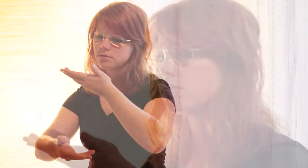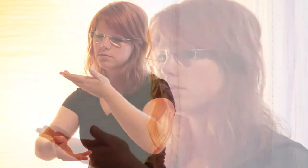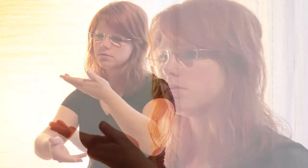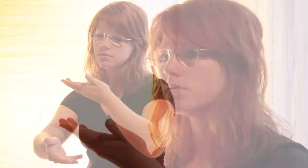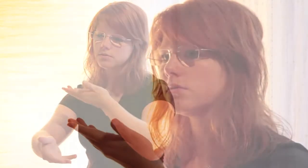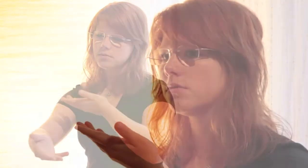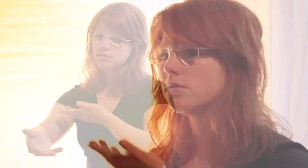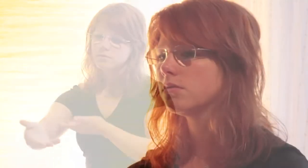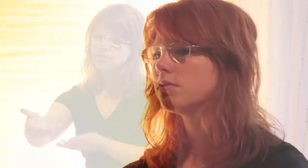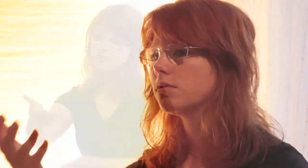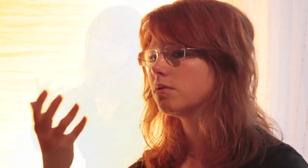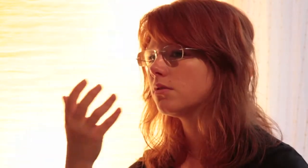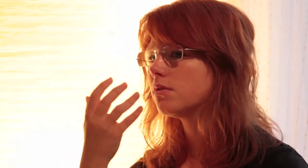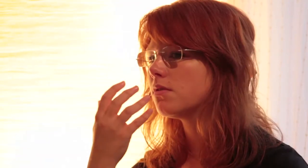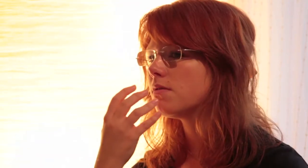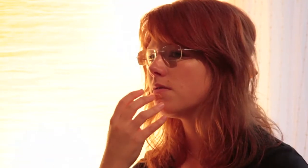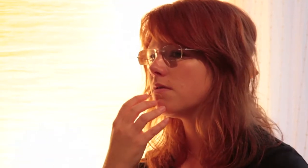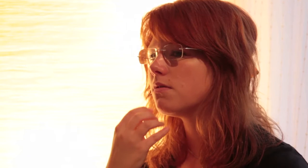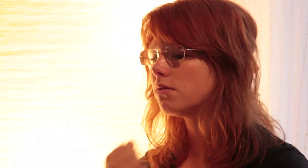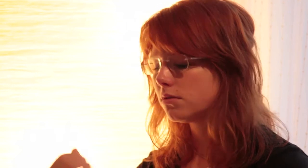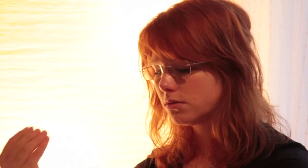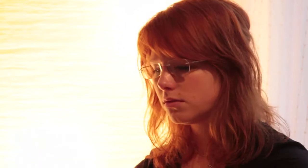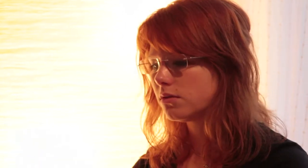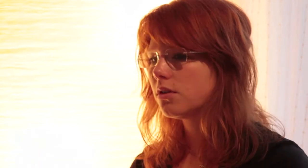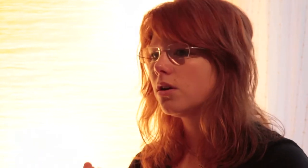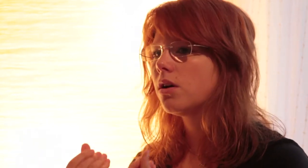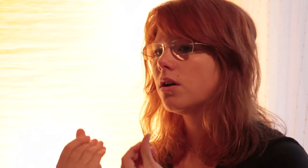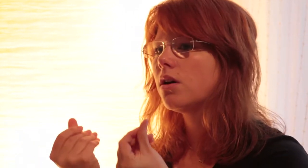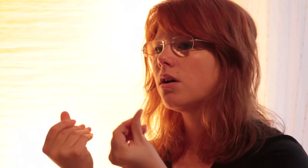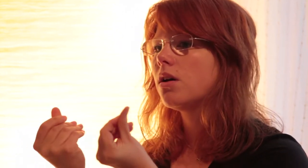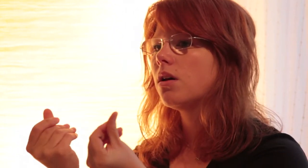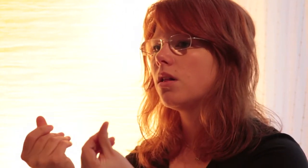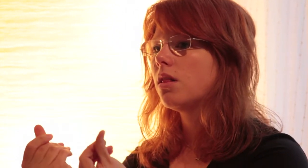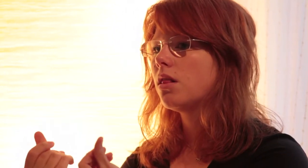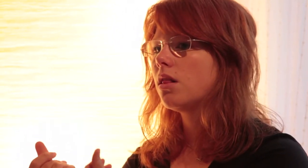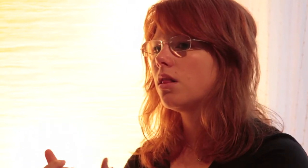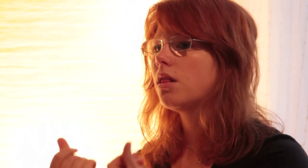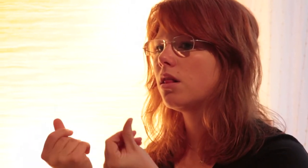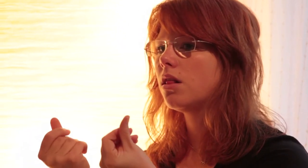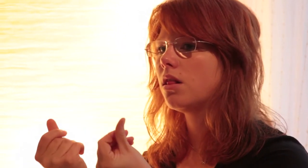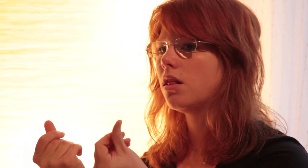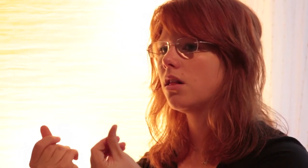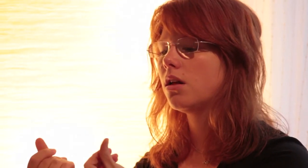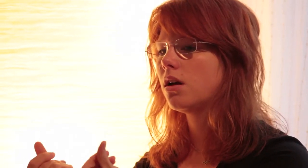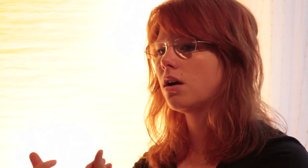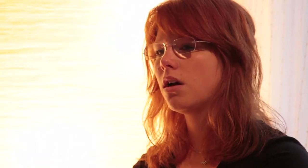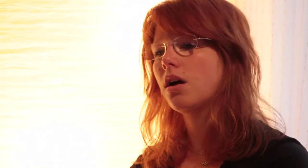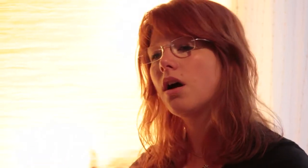I want to feel you I need